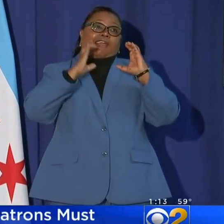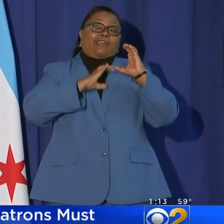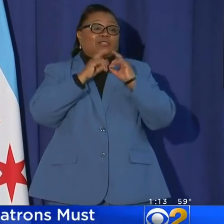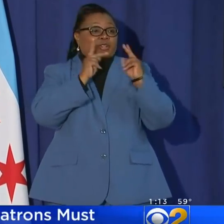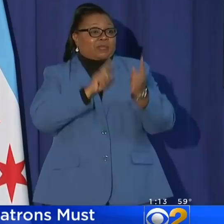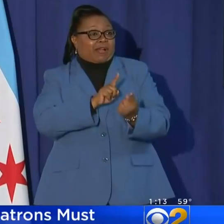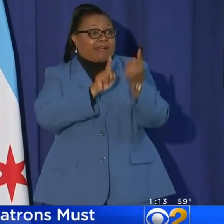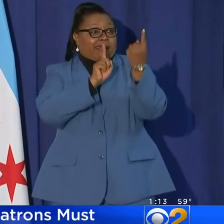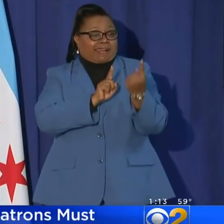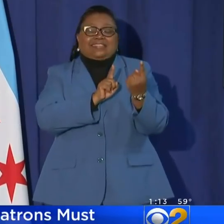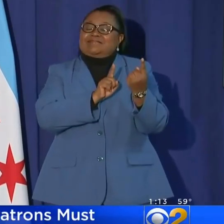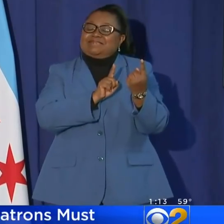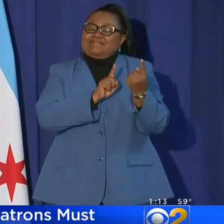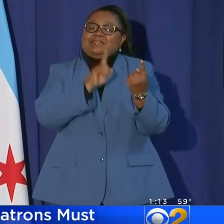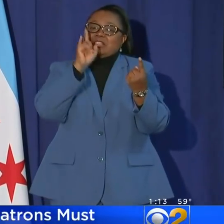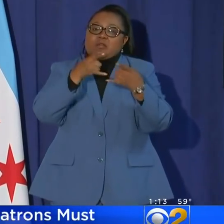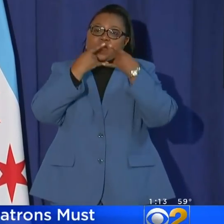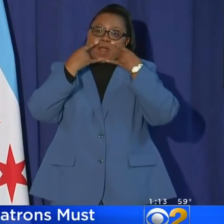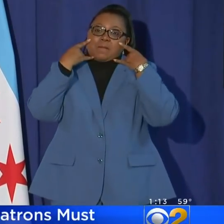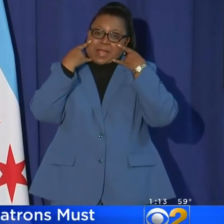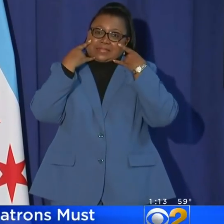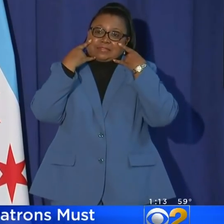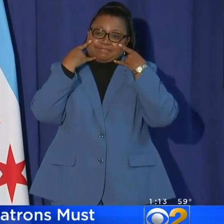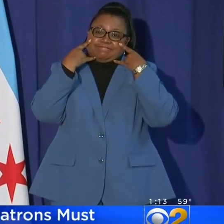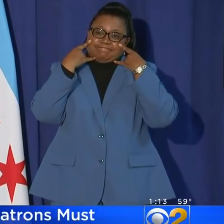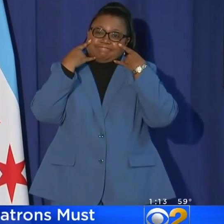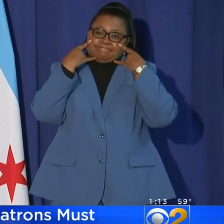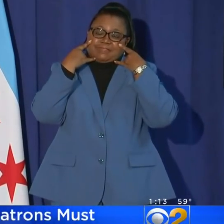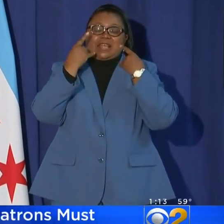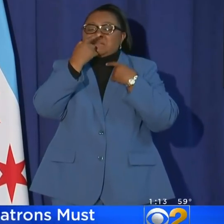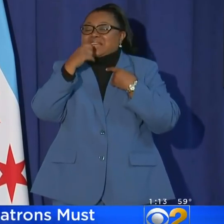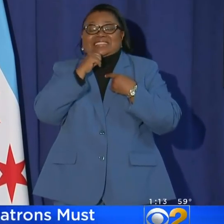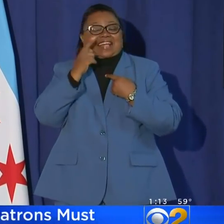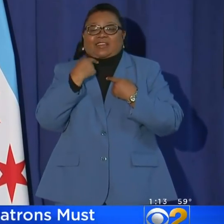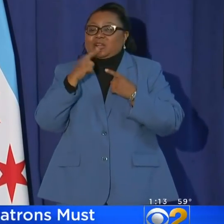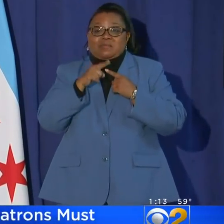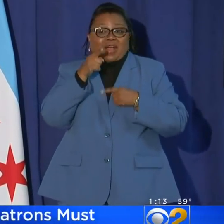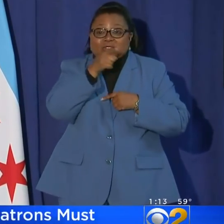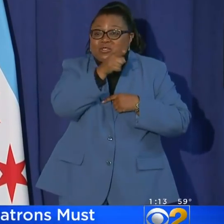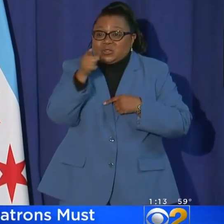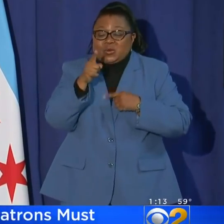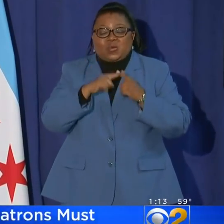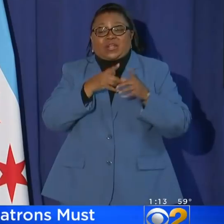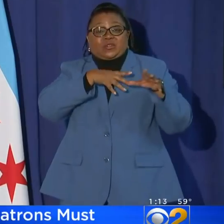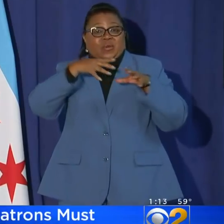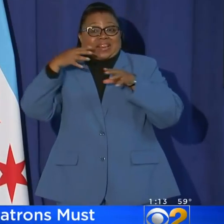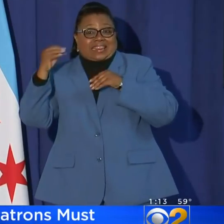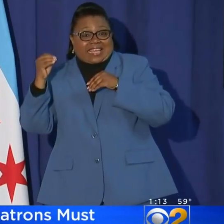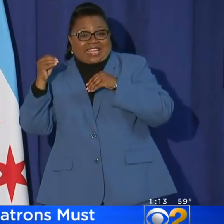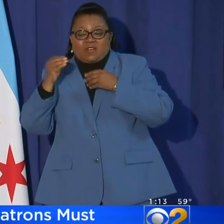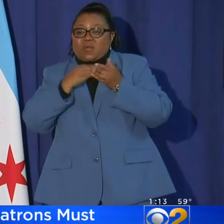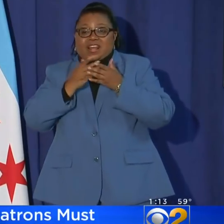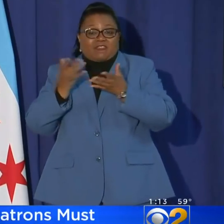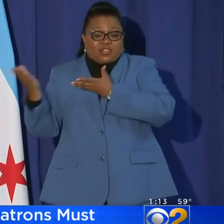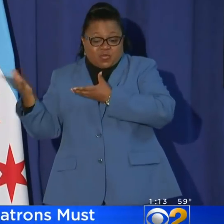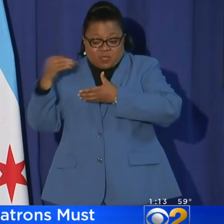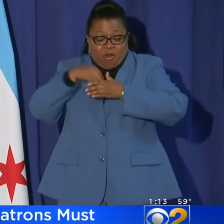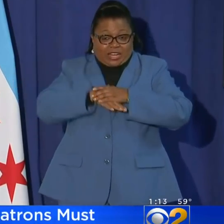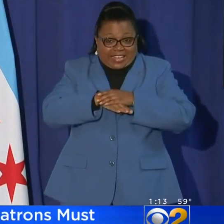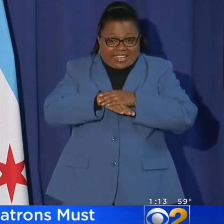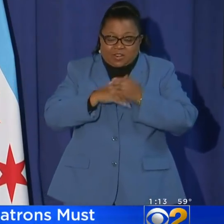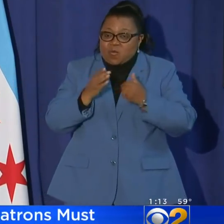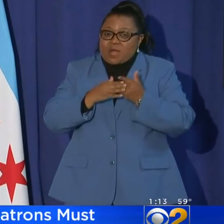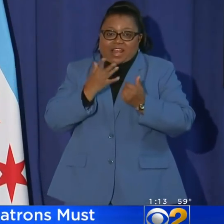to the person that you're dining with, wear a face covering. Because it's not just about you. When you leave, whatever you brought in,